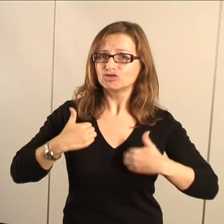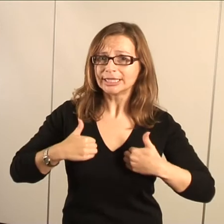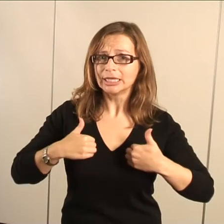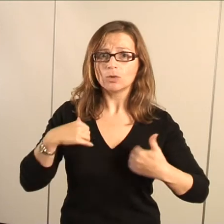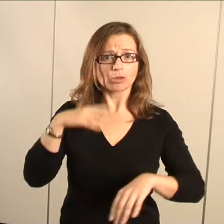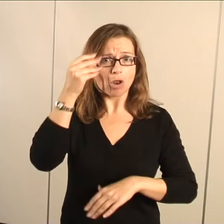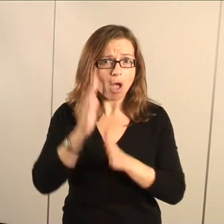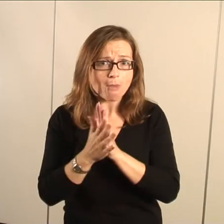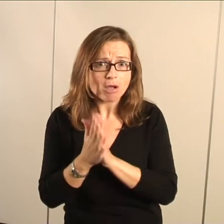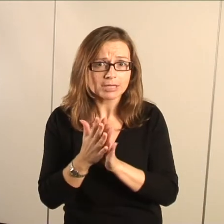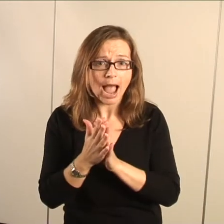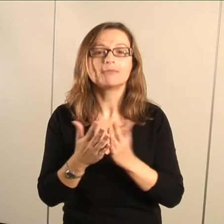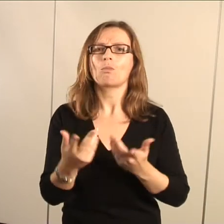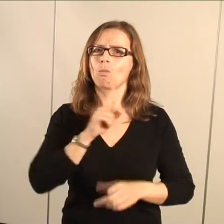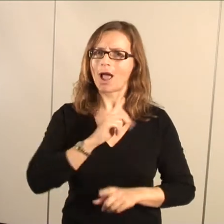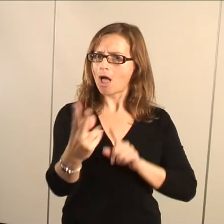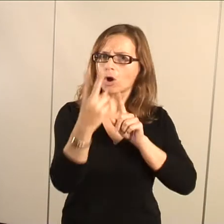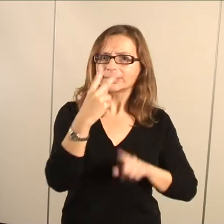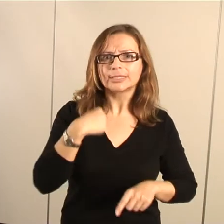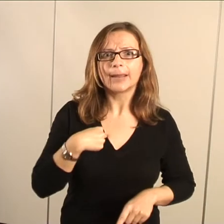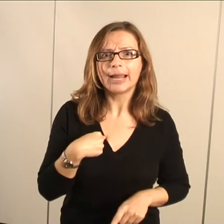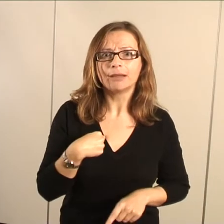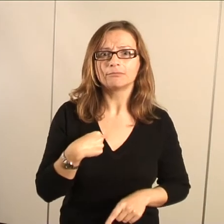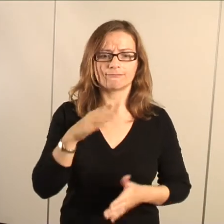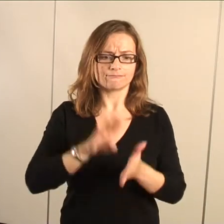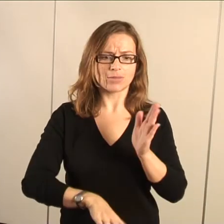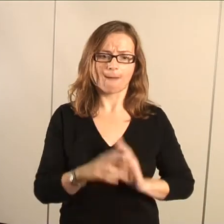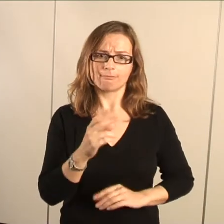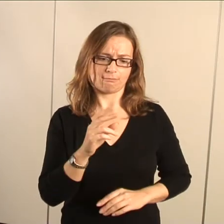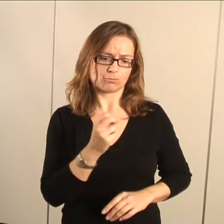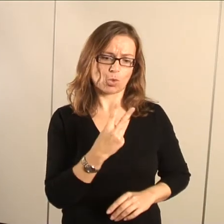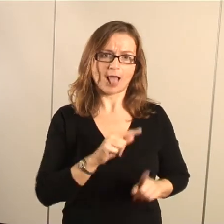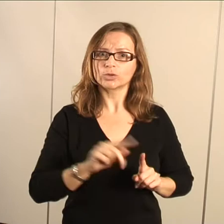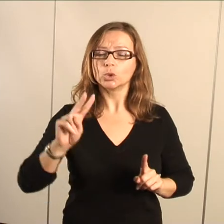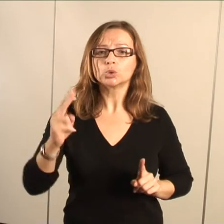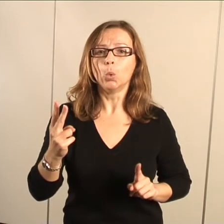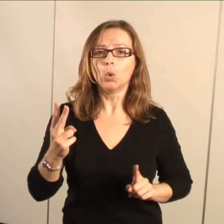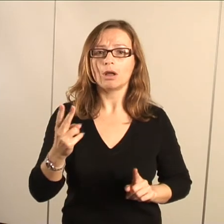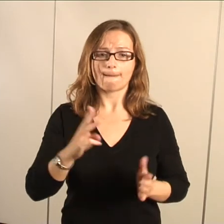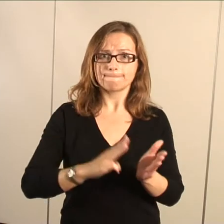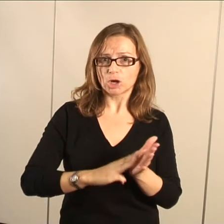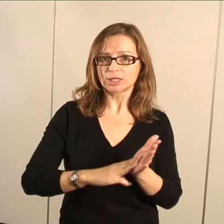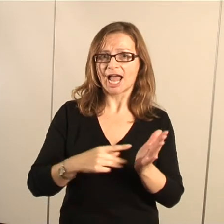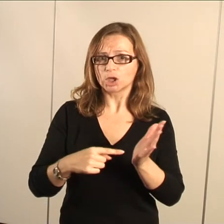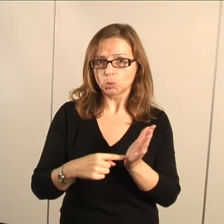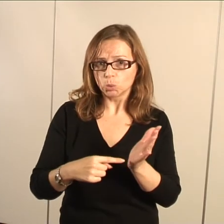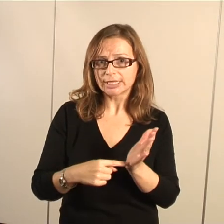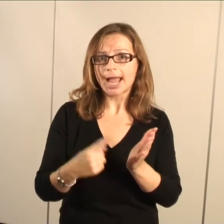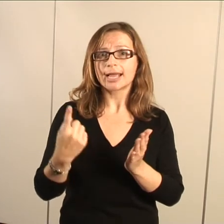So if you're interested and you want to learn more, why not come and see me? From 12 o'clock to 2 o'clock, Monday, Tuesday,